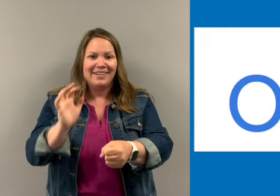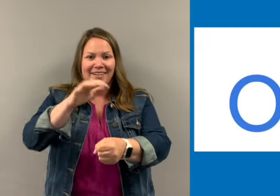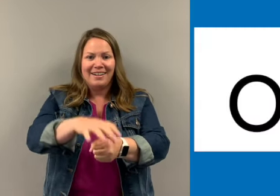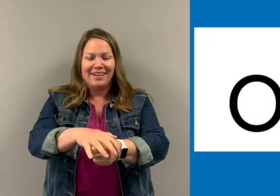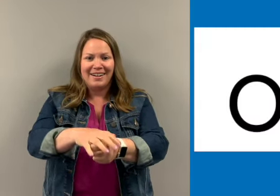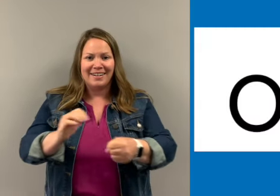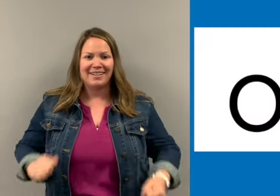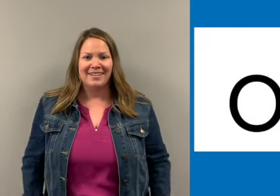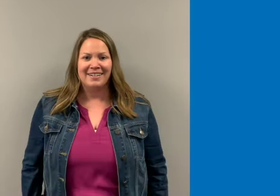on.